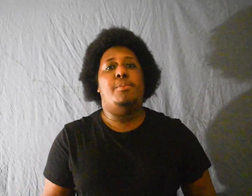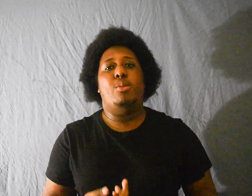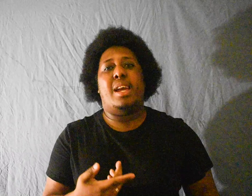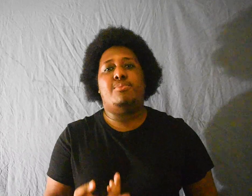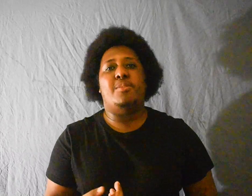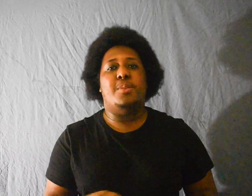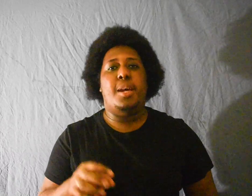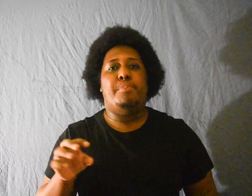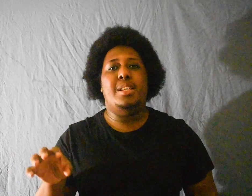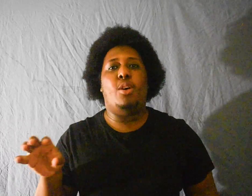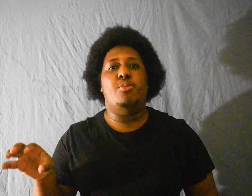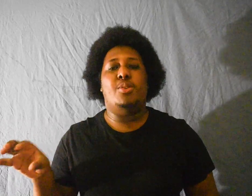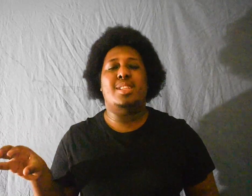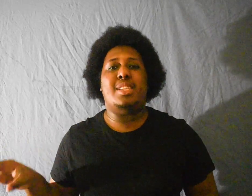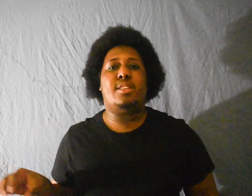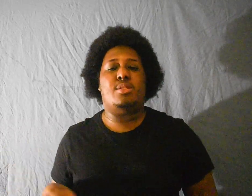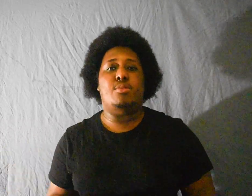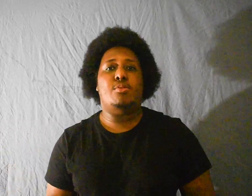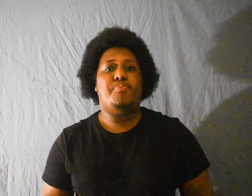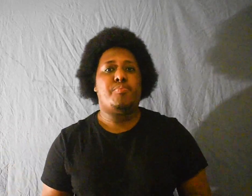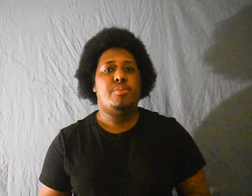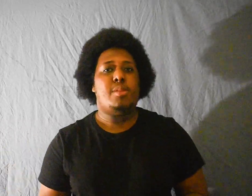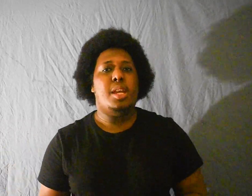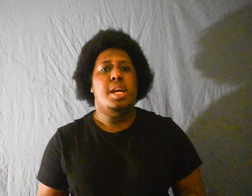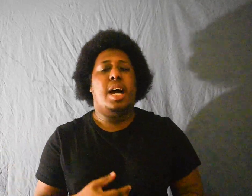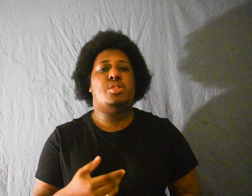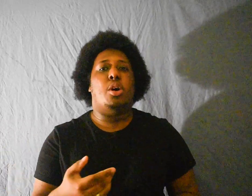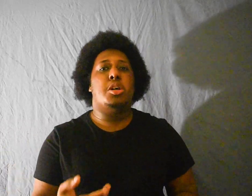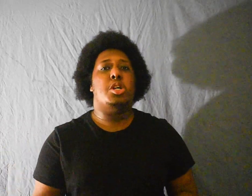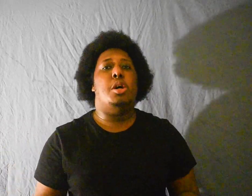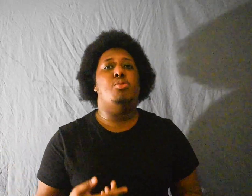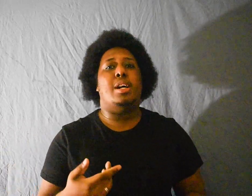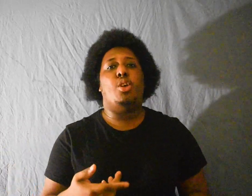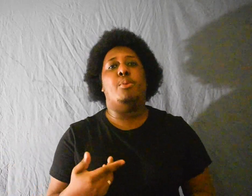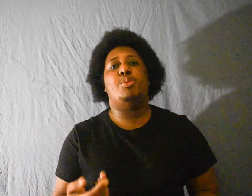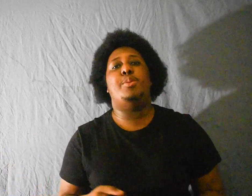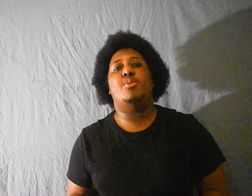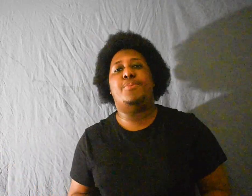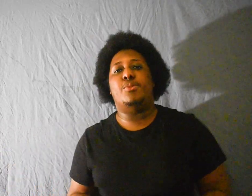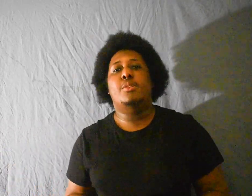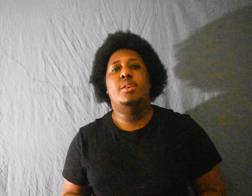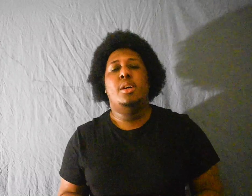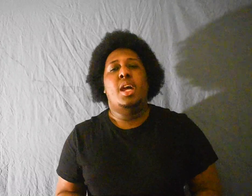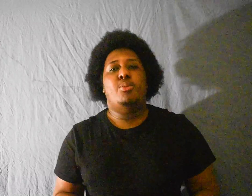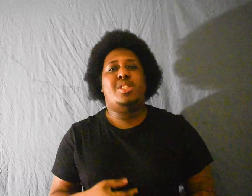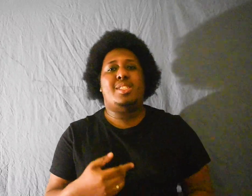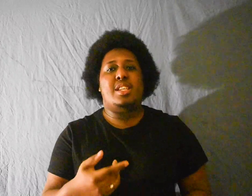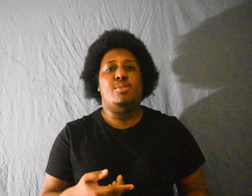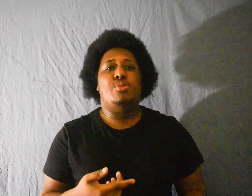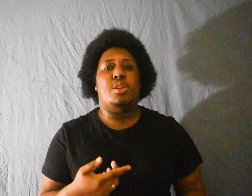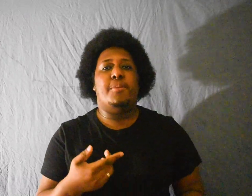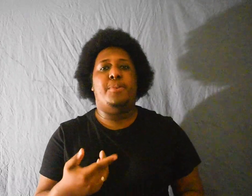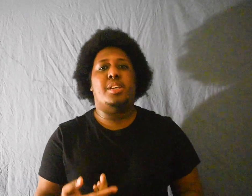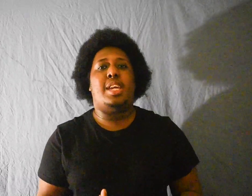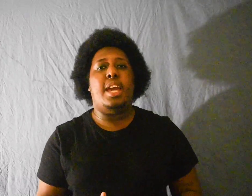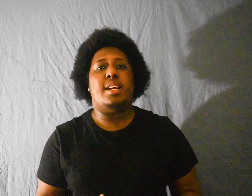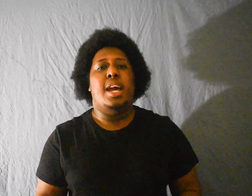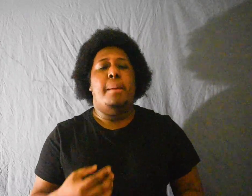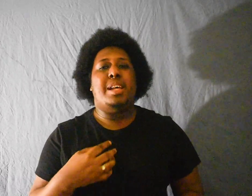flow like river And bleed over on the next dude I saw a girl who I thought was beautiful And when she said she was looking for a king My